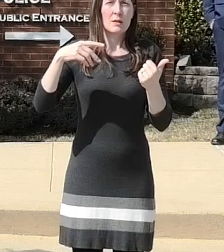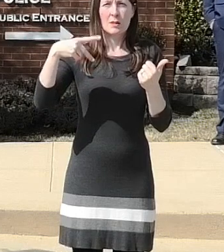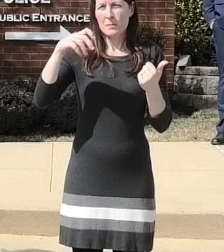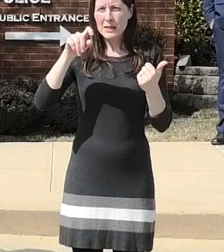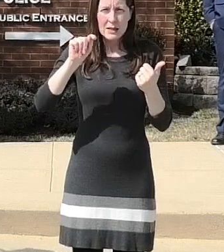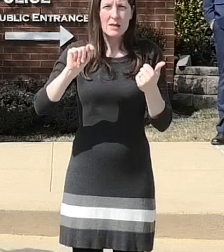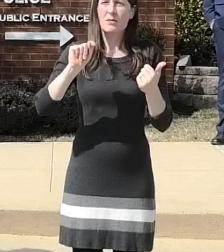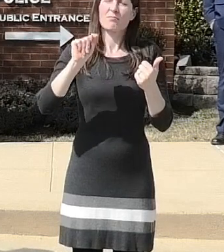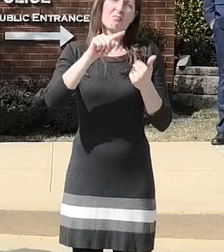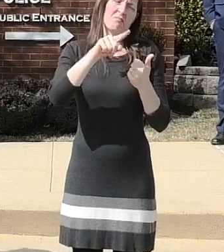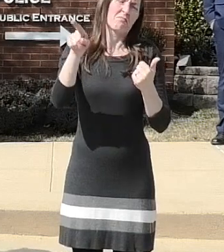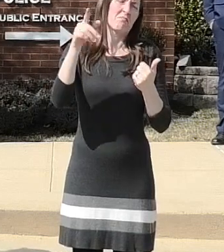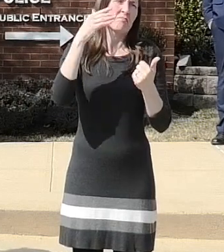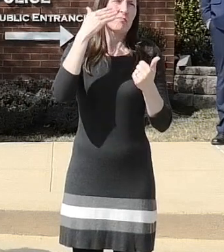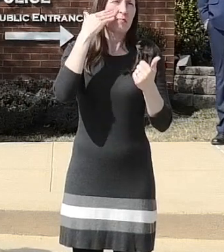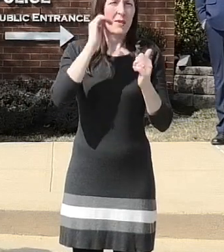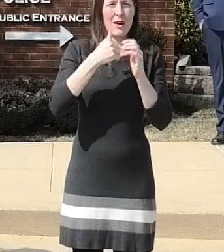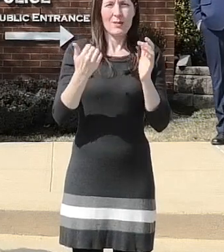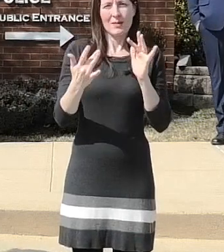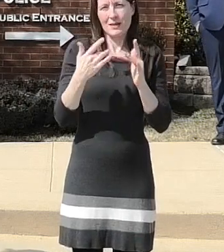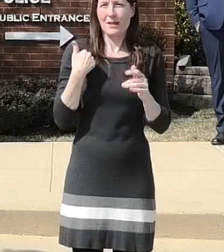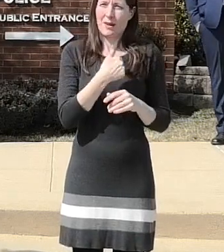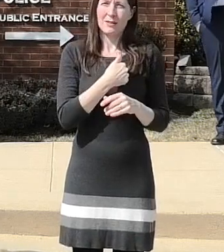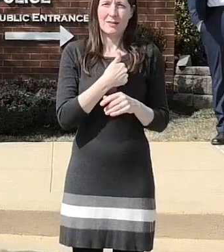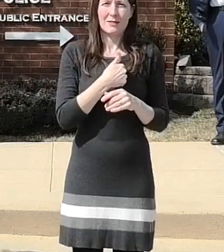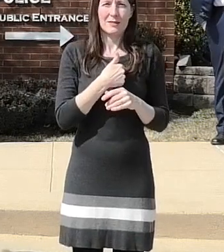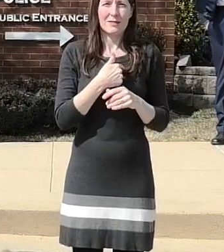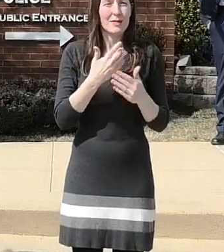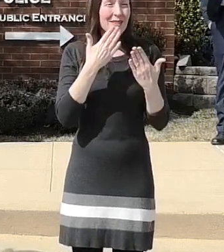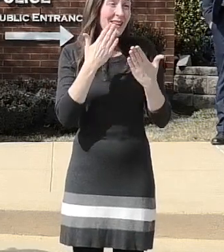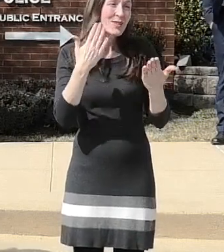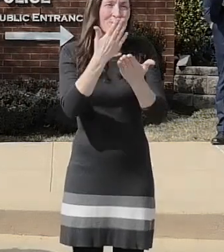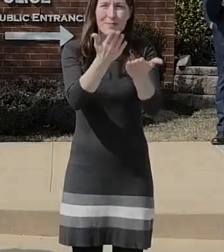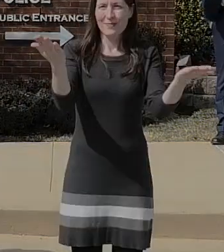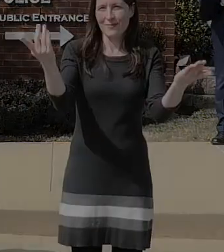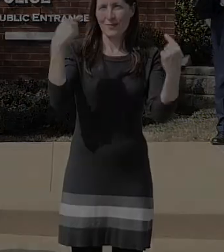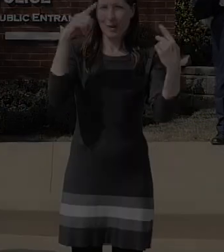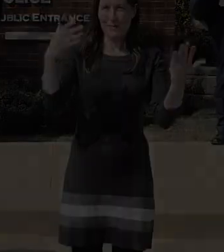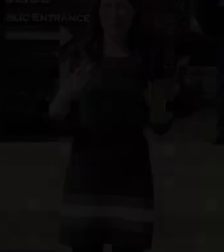find us so we're available if you need anything going forward thank you all for being here